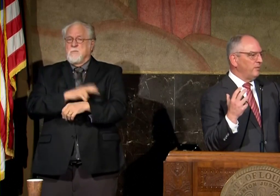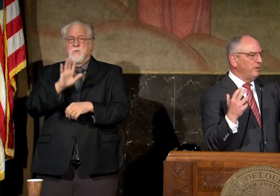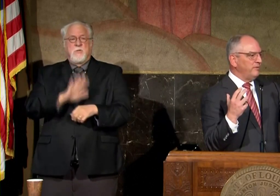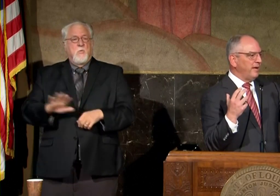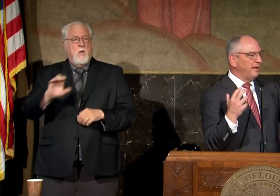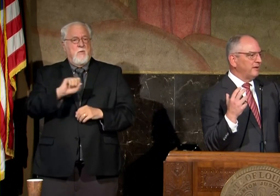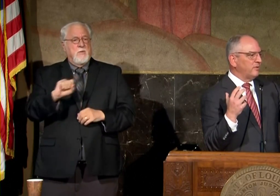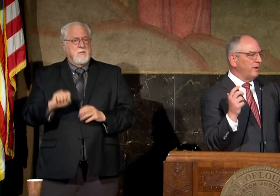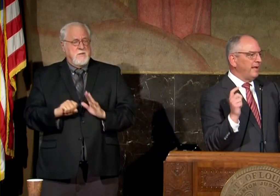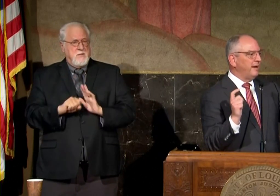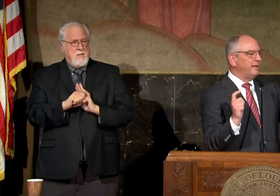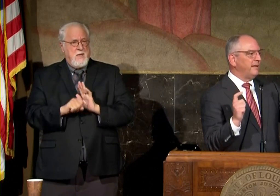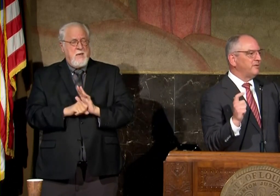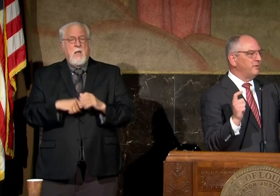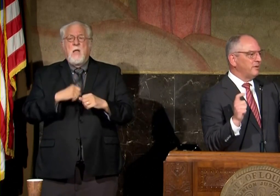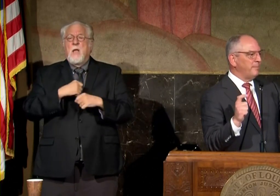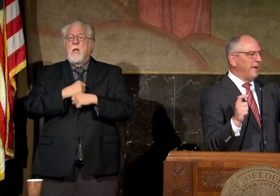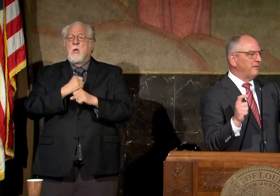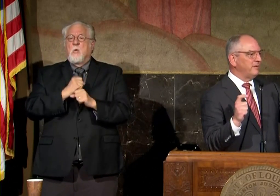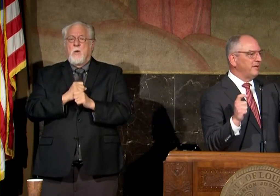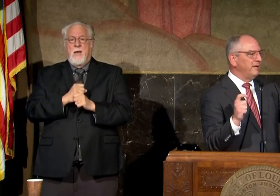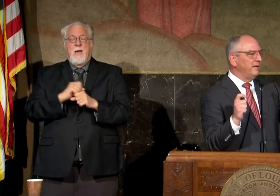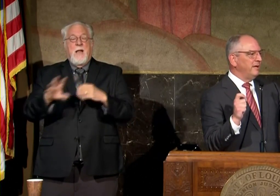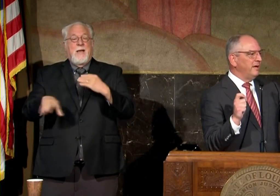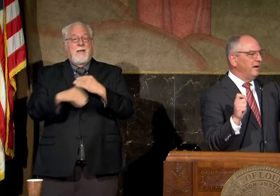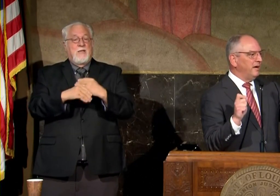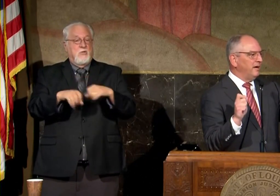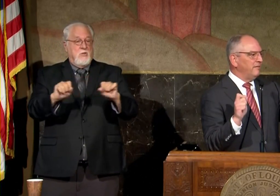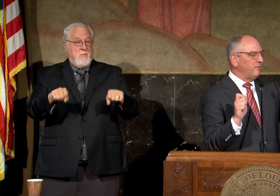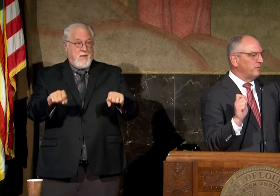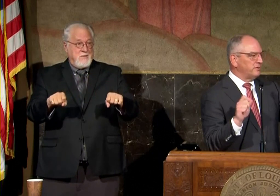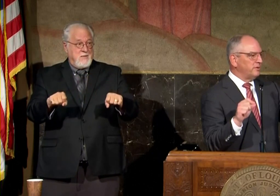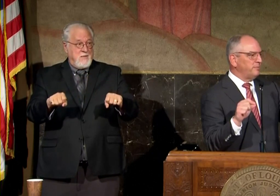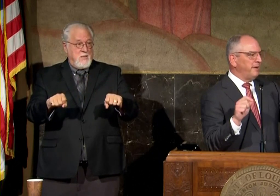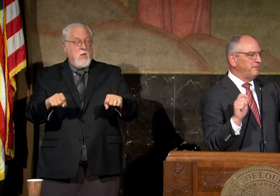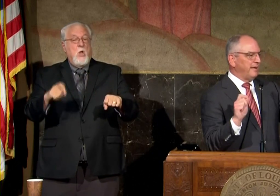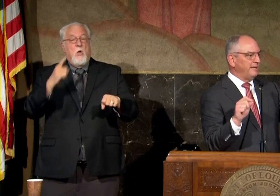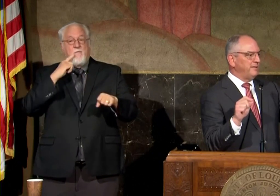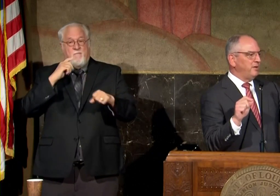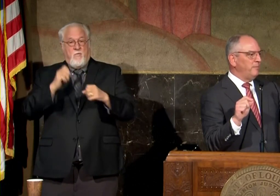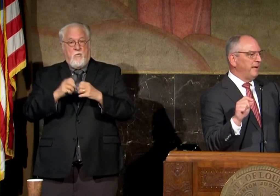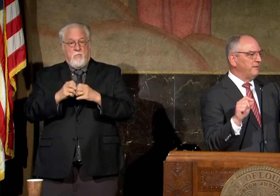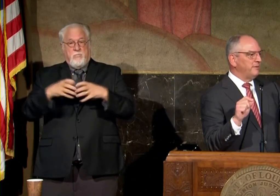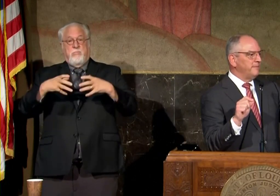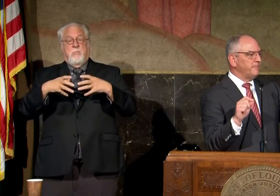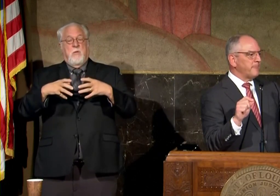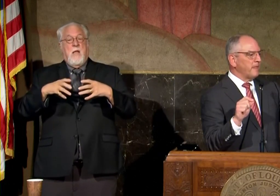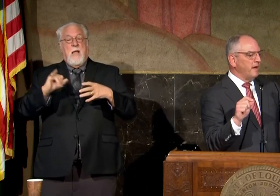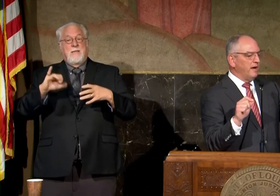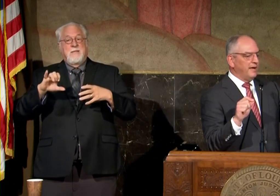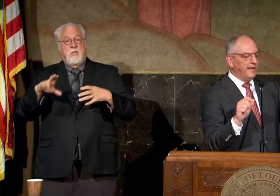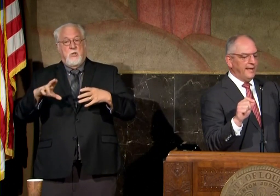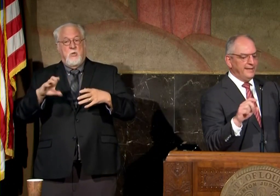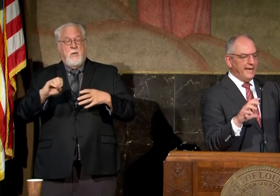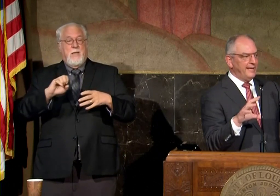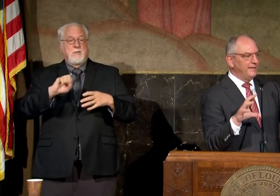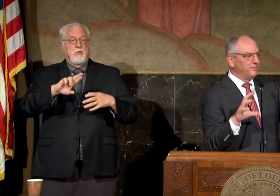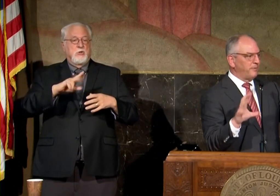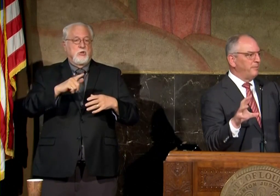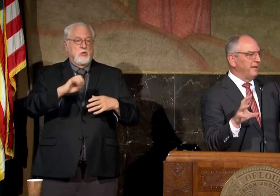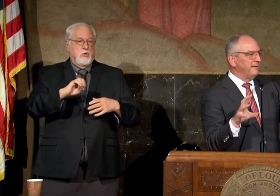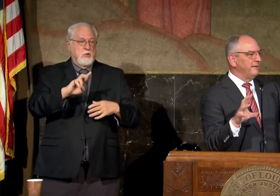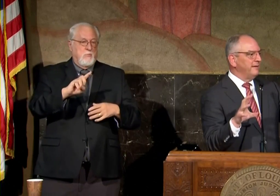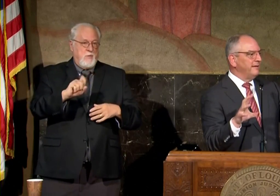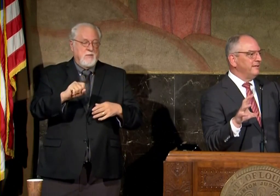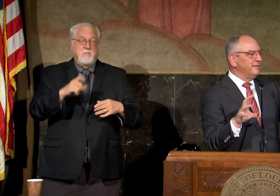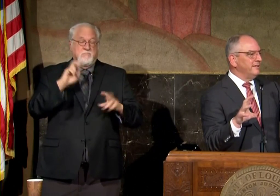the state of louisiana created additional capacity uh for surge beds and icu beds uh that is